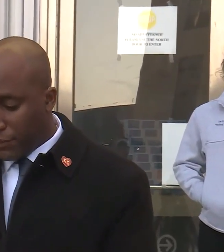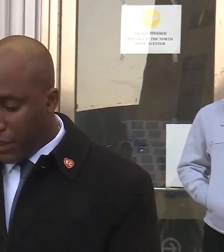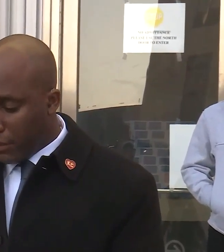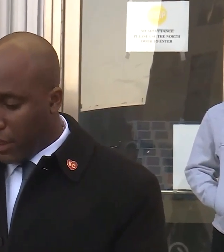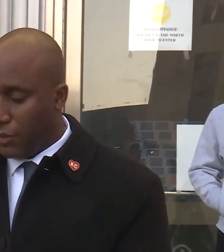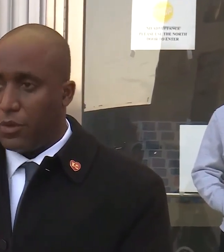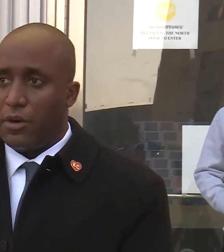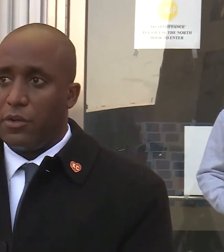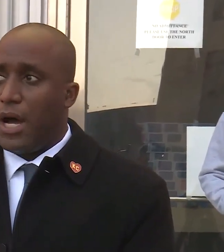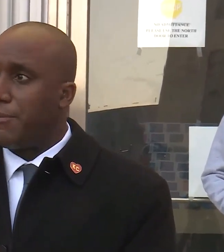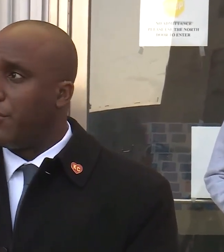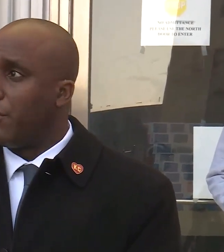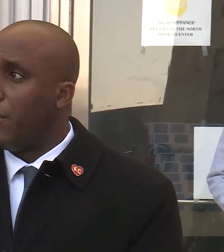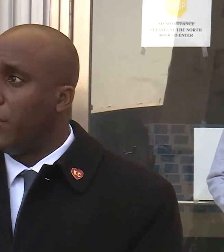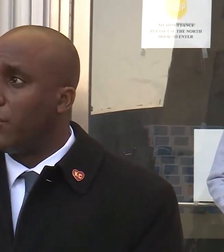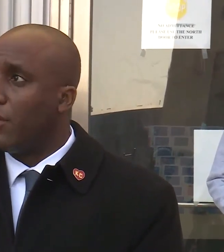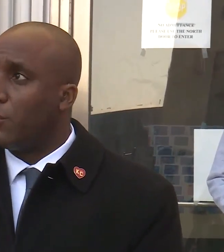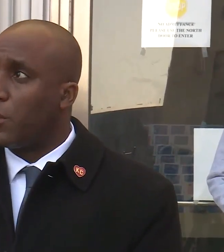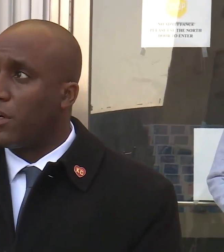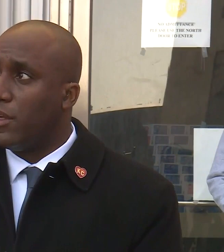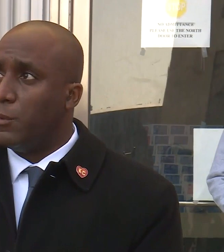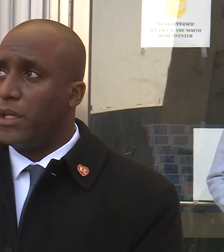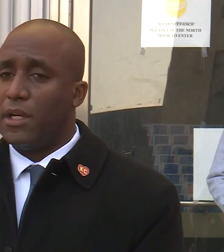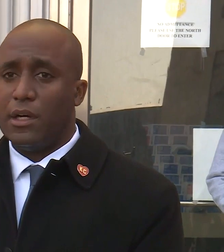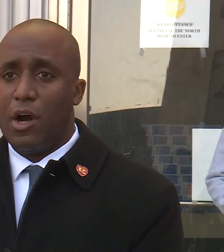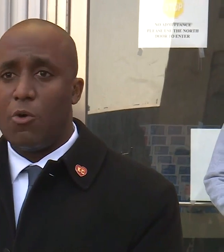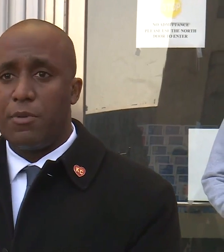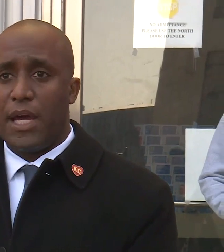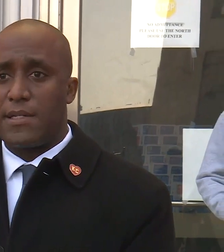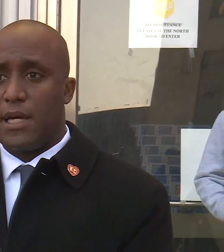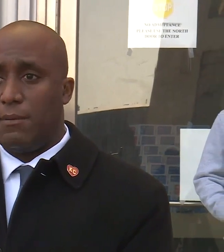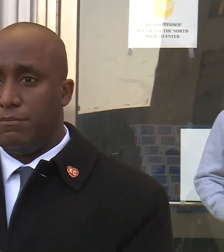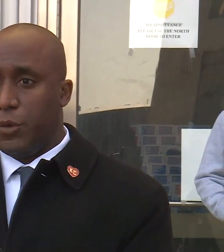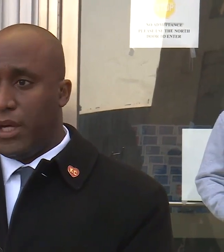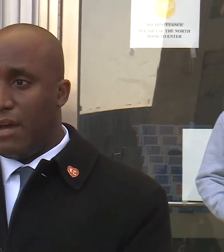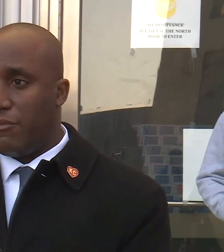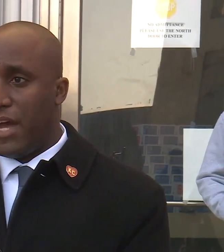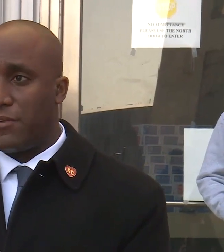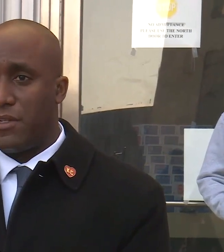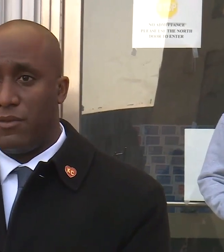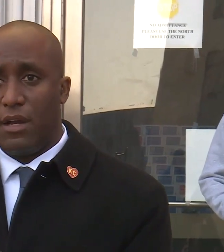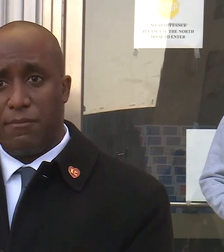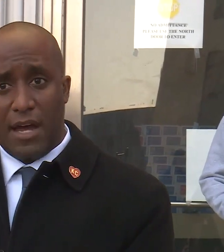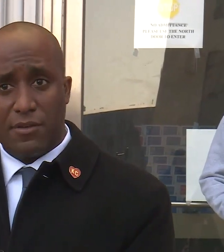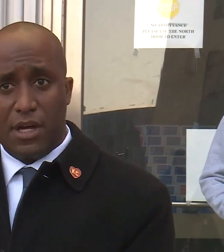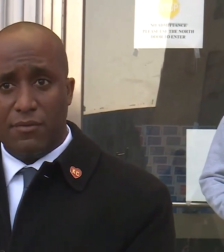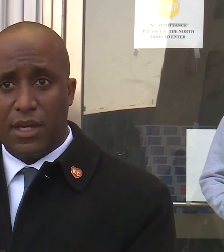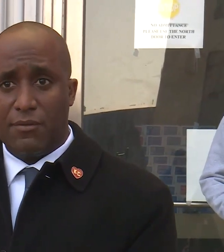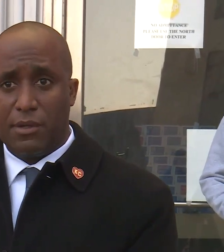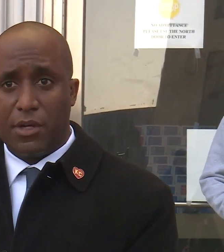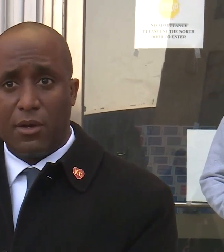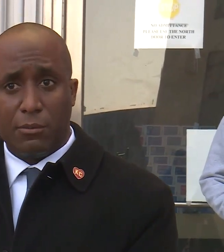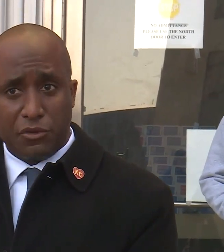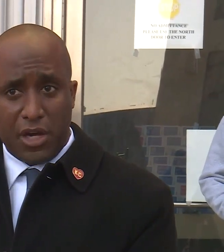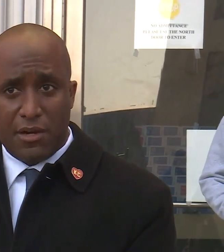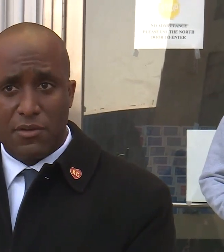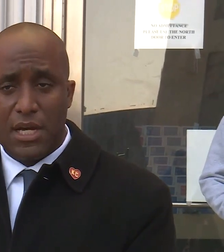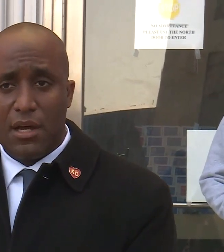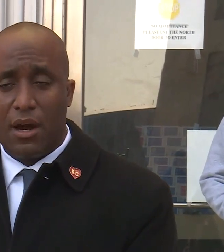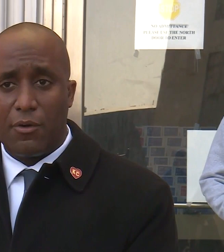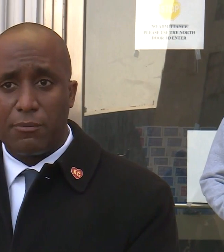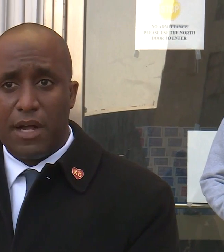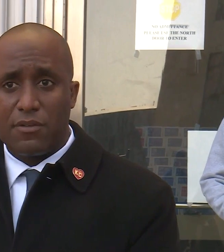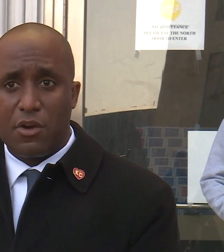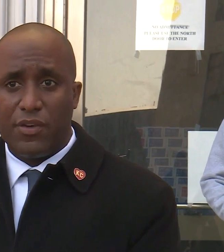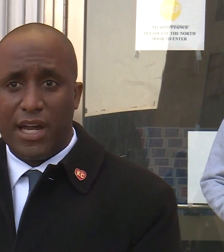Well, there are two options. If this doesn't work, then we can hope that we have a vaccine developed fast enough to have some colorful change